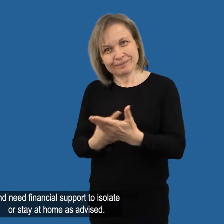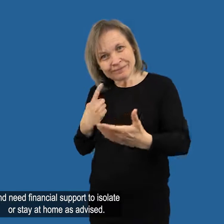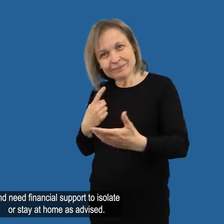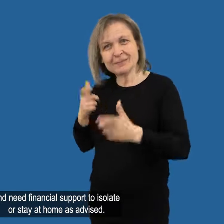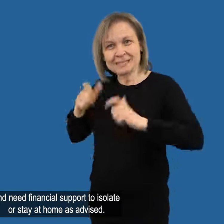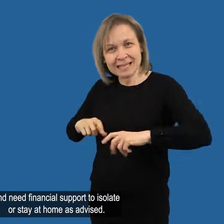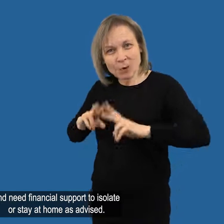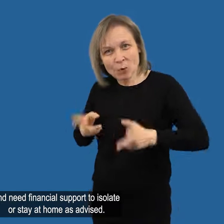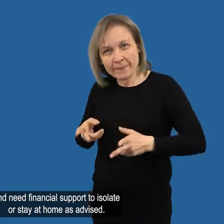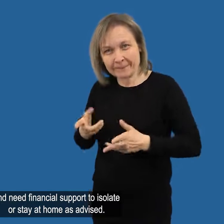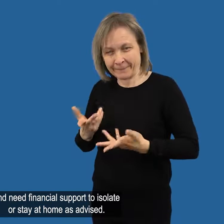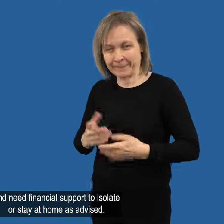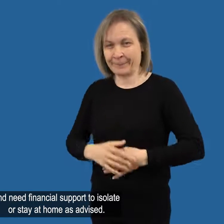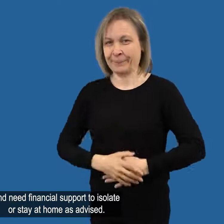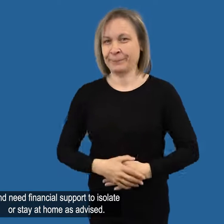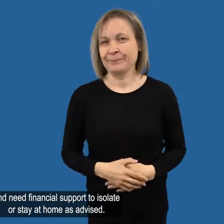Or stay at home as advised